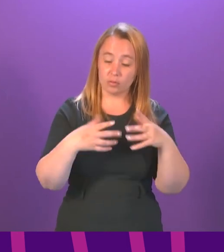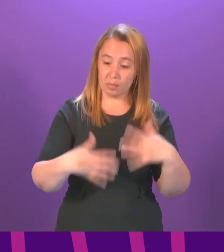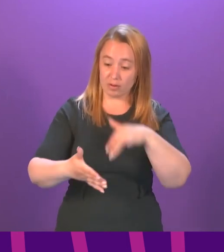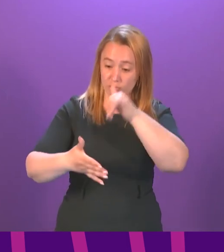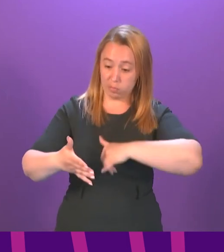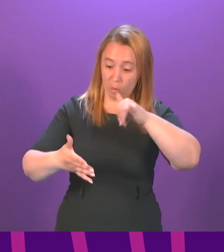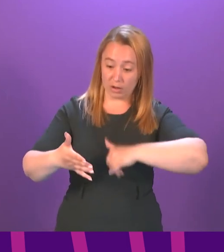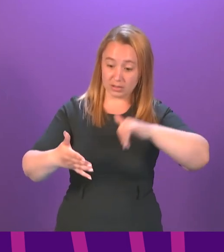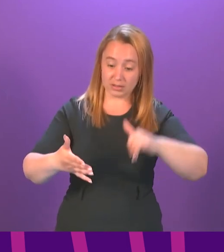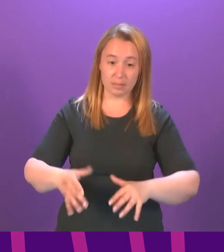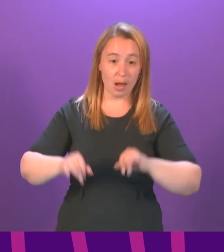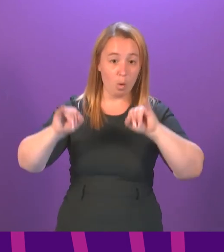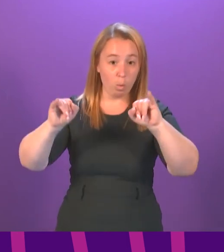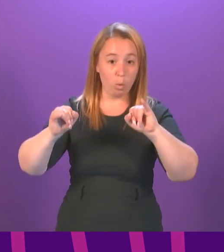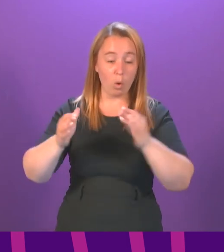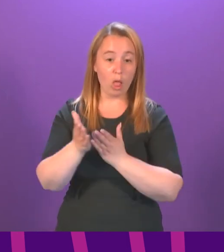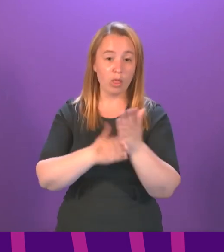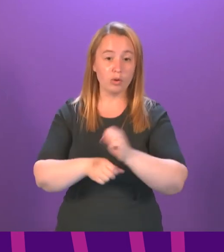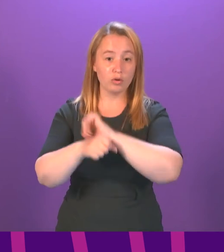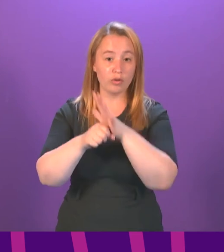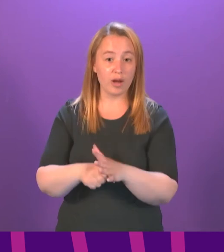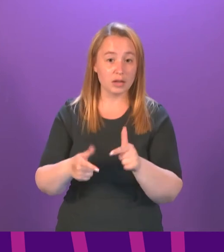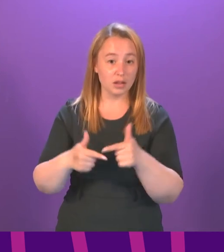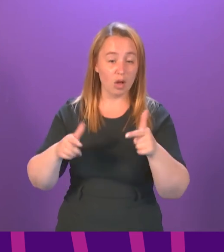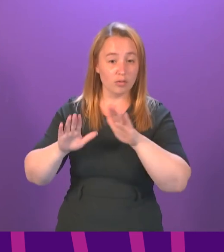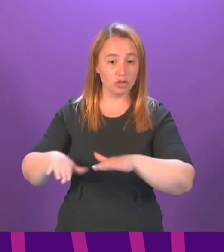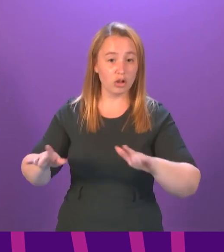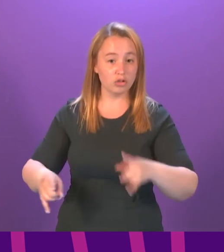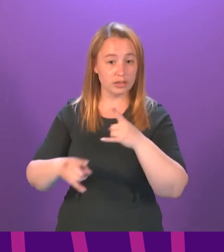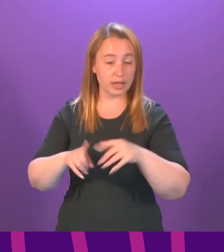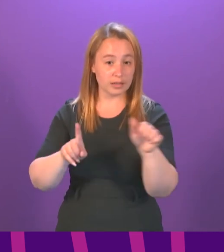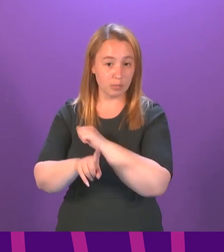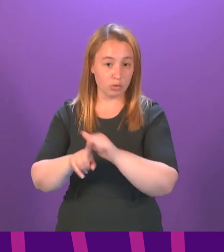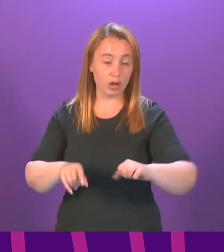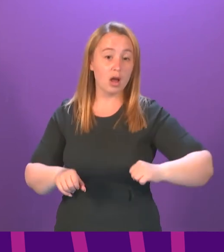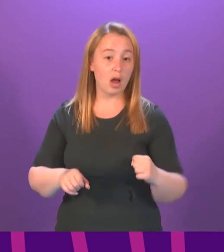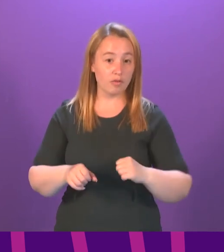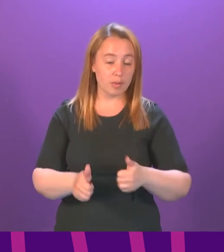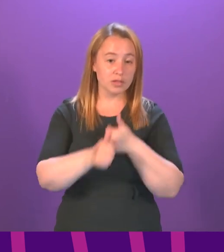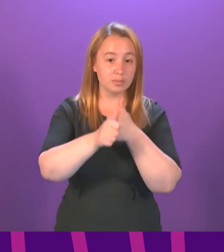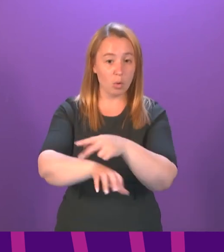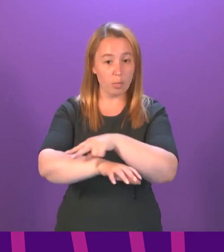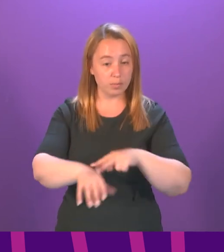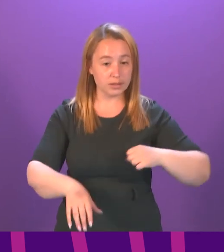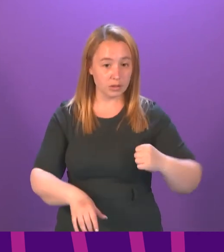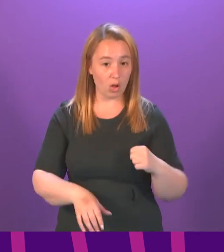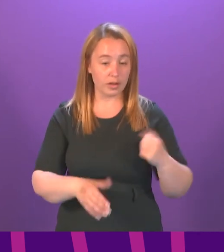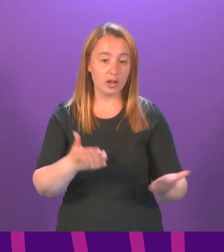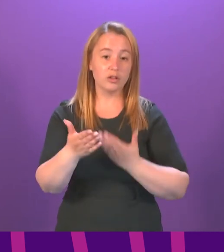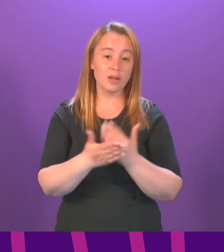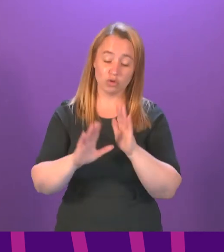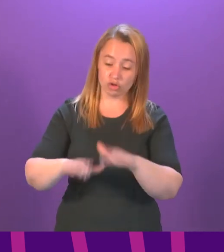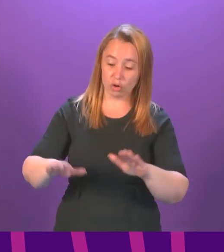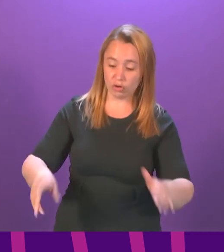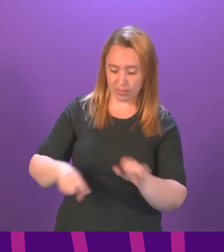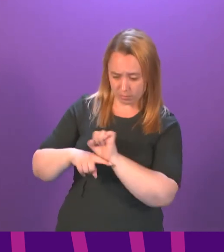of online child sexual abuse during the COVID-19 pandemic. The Scottish Government continues to support Police Scotland's response, ensuring that hundreds of children have